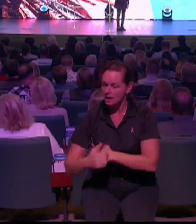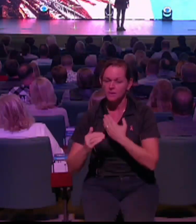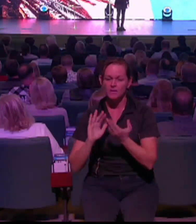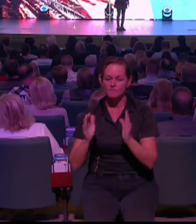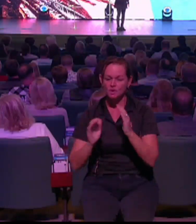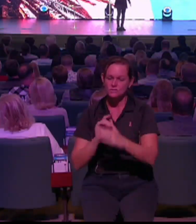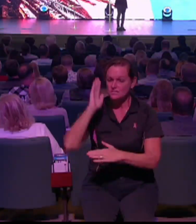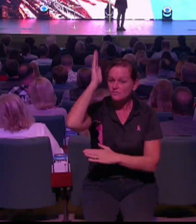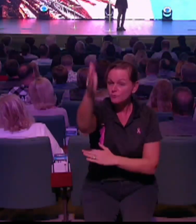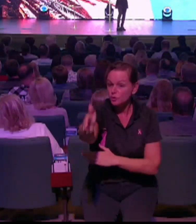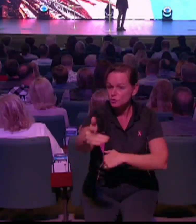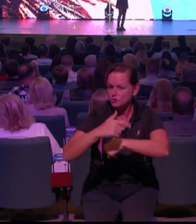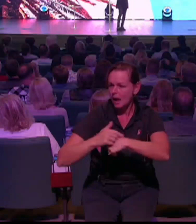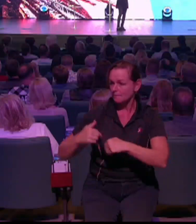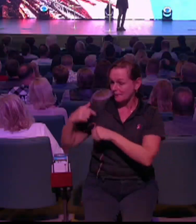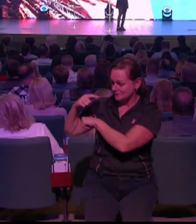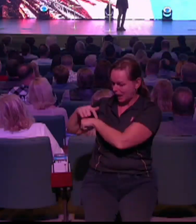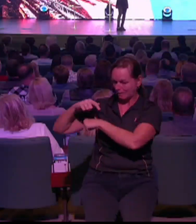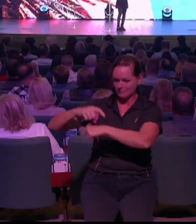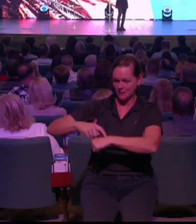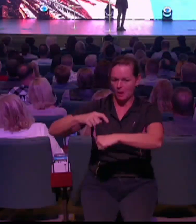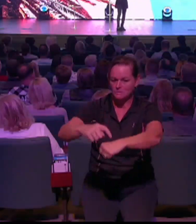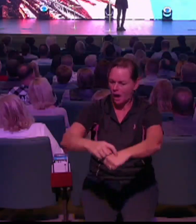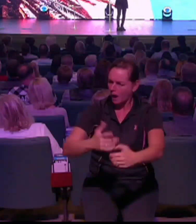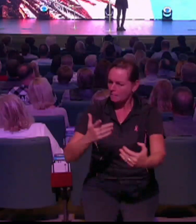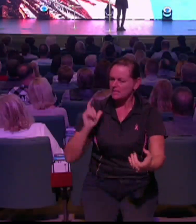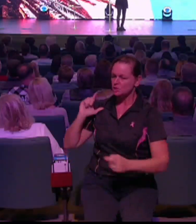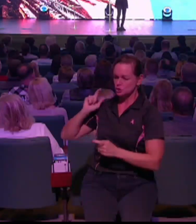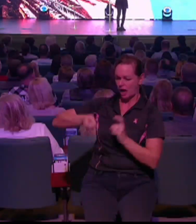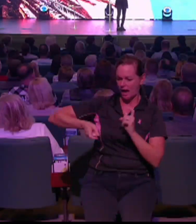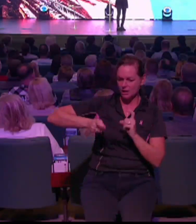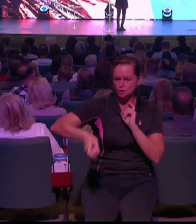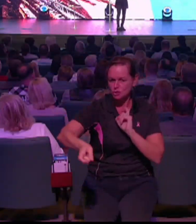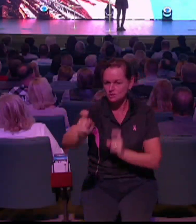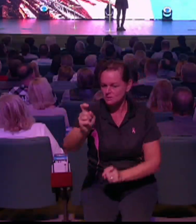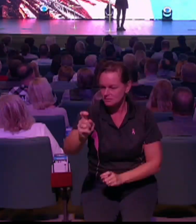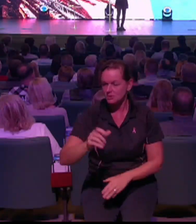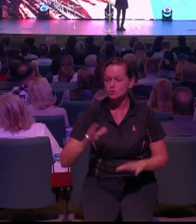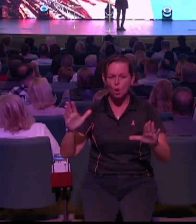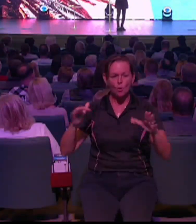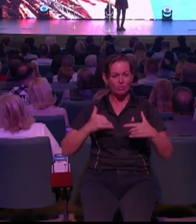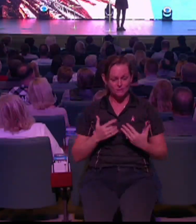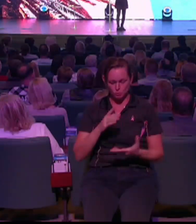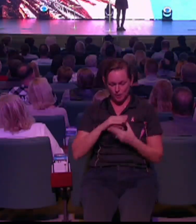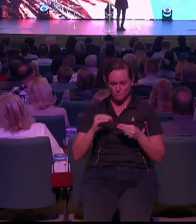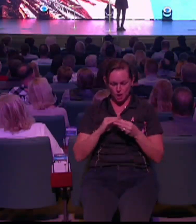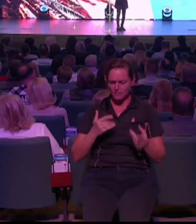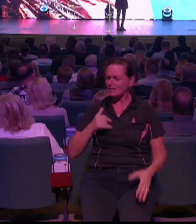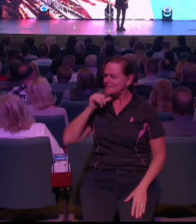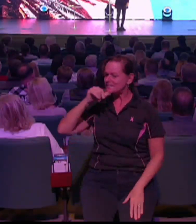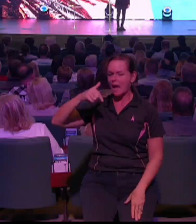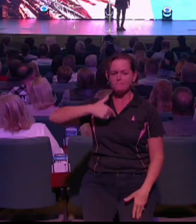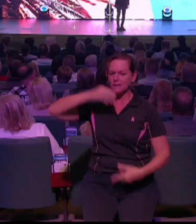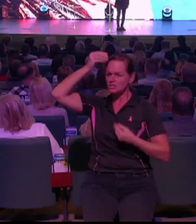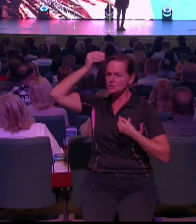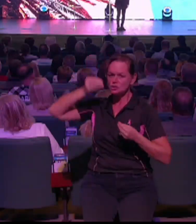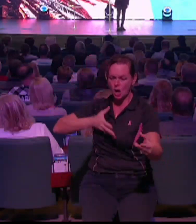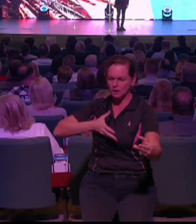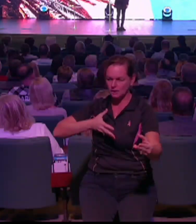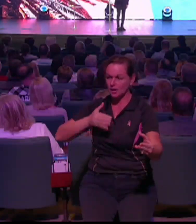the last days. This is God talking. This is not the president talking. This is not me talking. This is the promise of God. This is what I will do